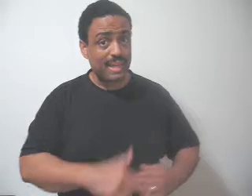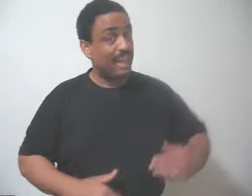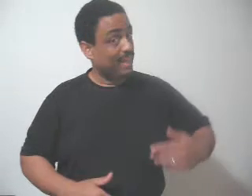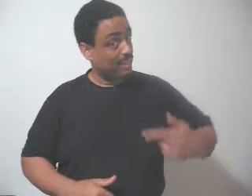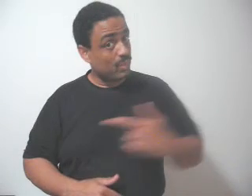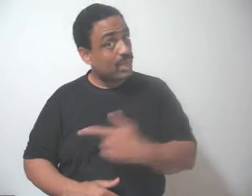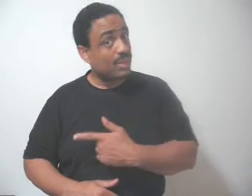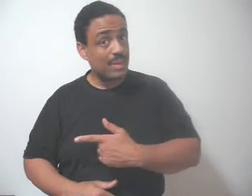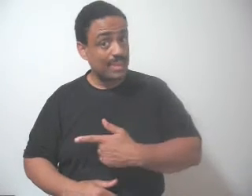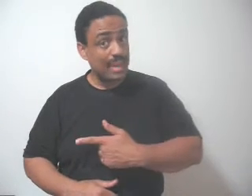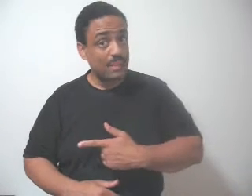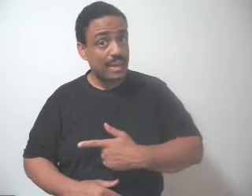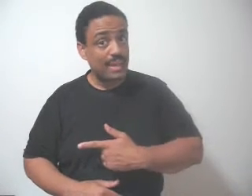and one going that way